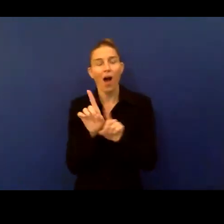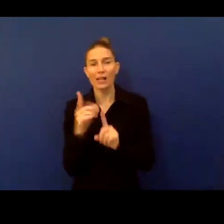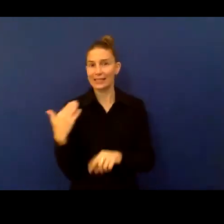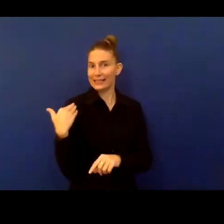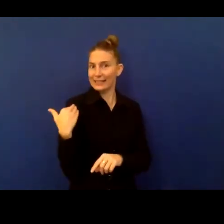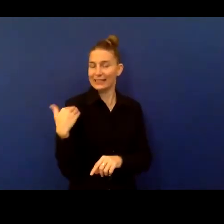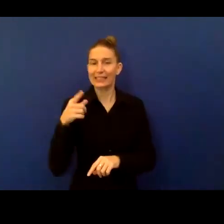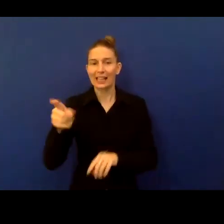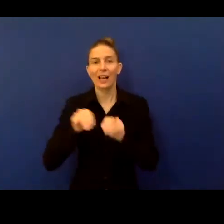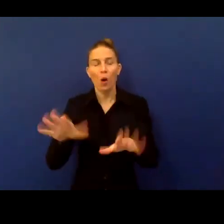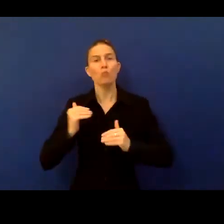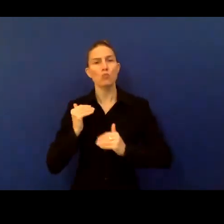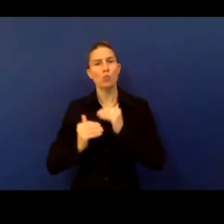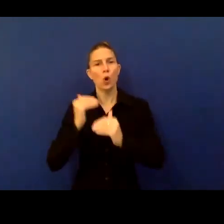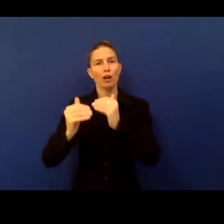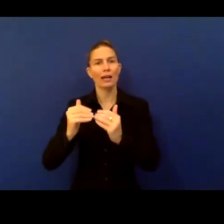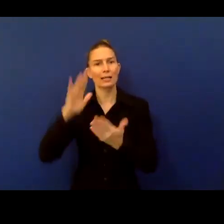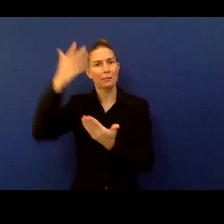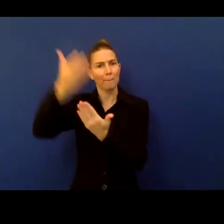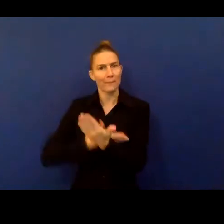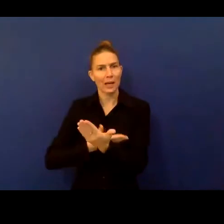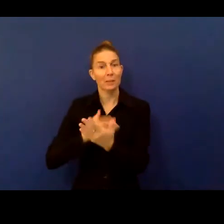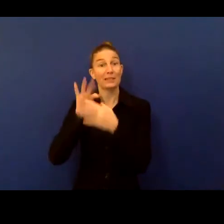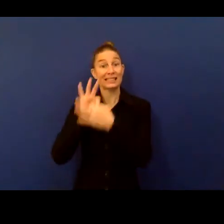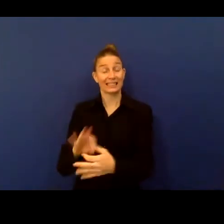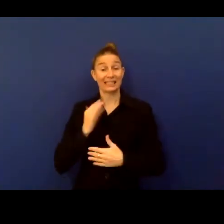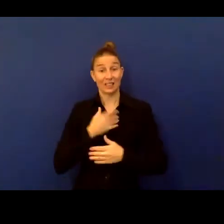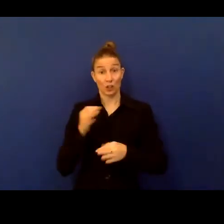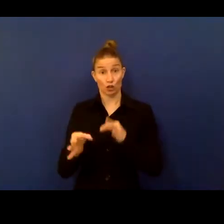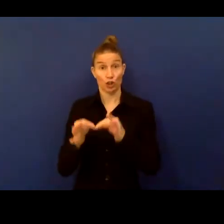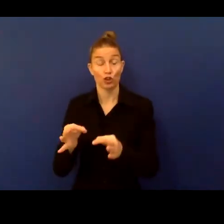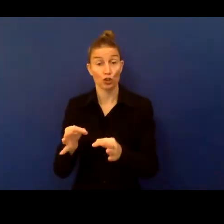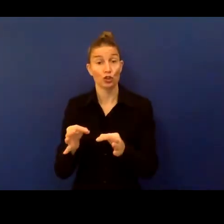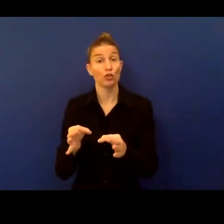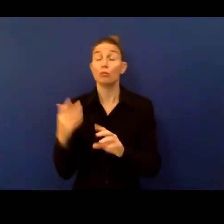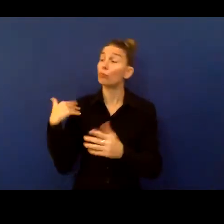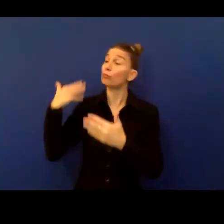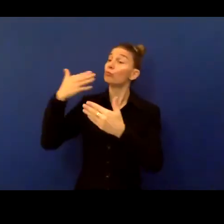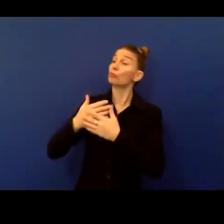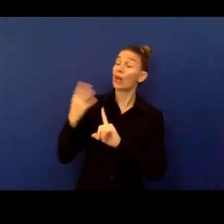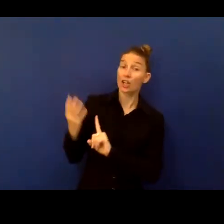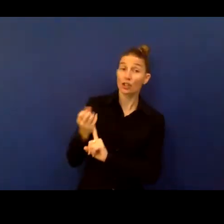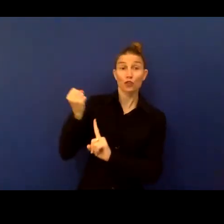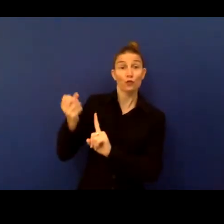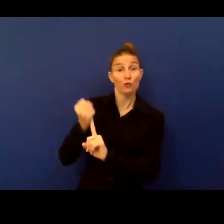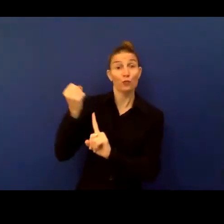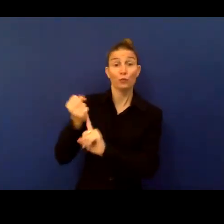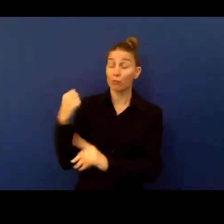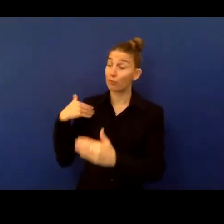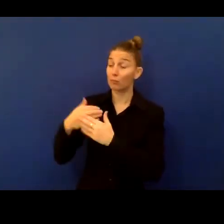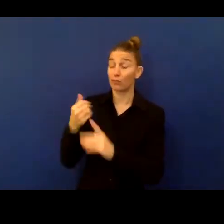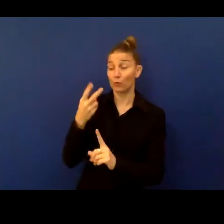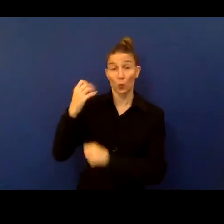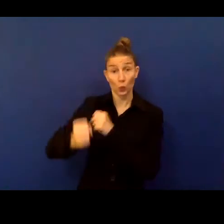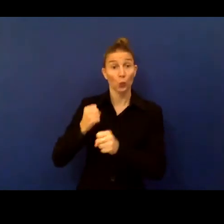a progress paper against our strategy, which sets out the achievements that we've been able to make over the last couple of years since